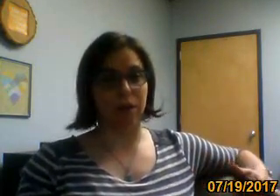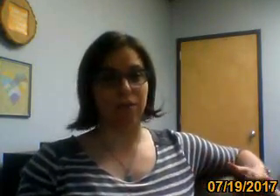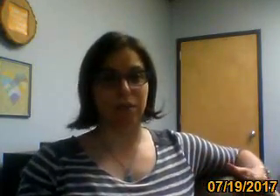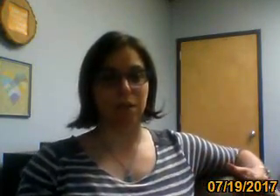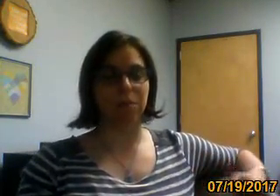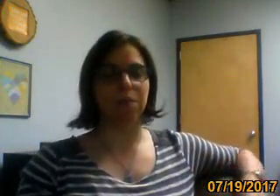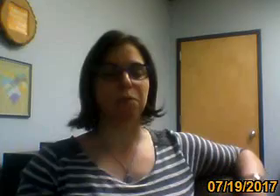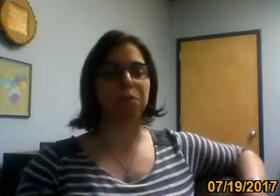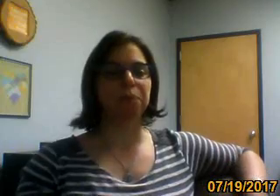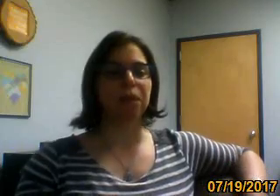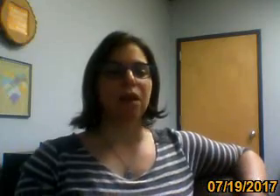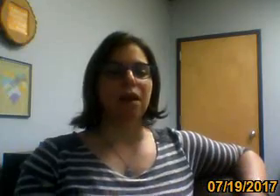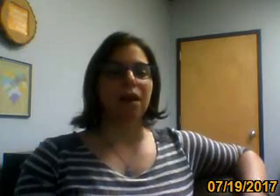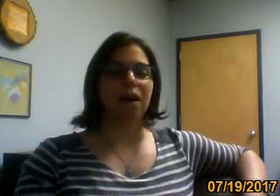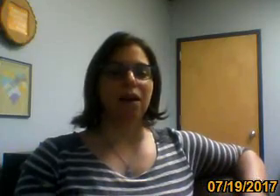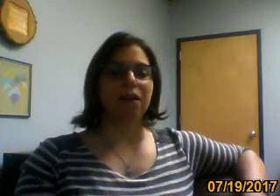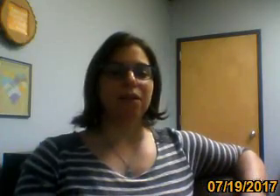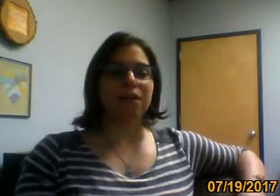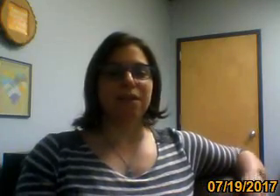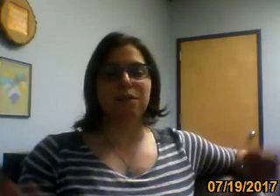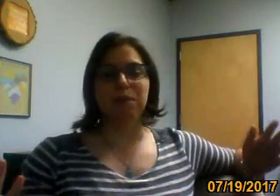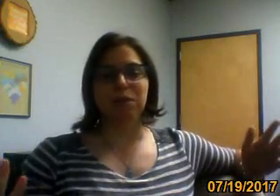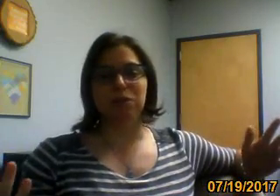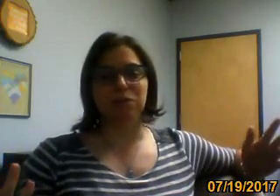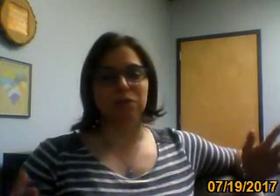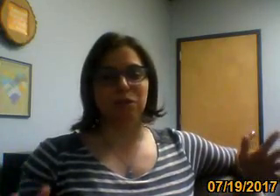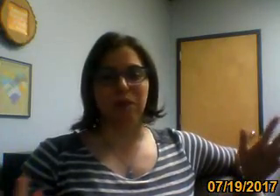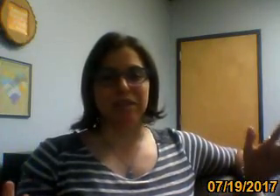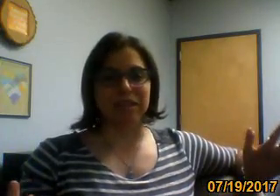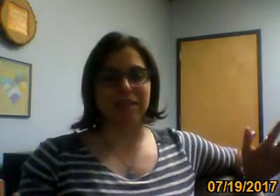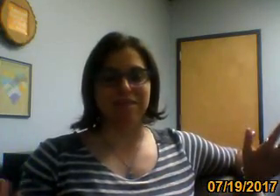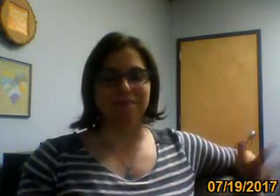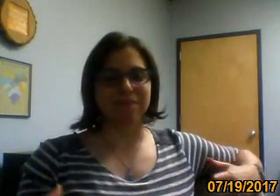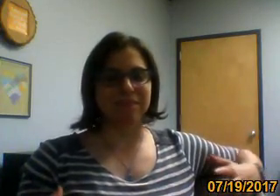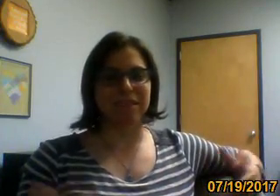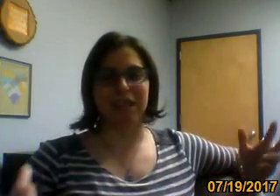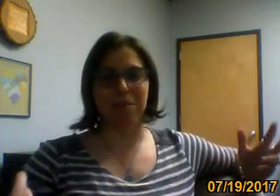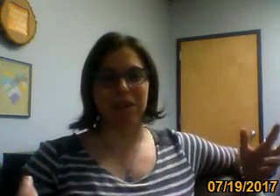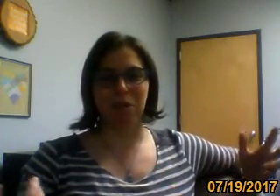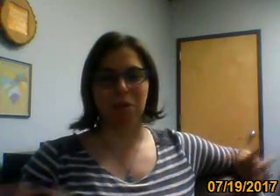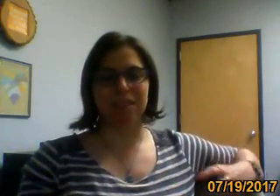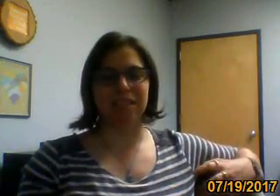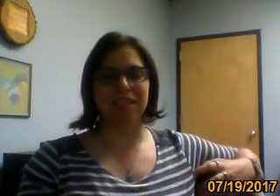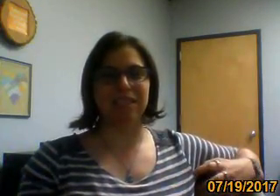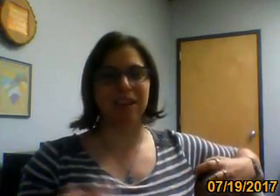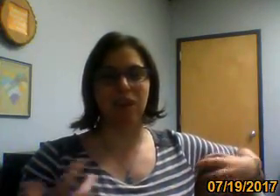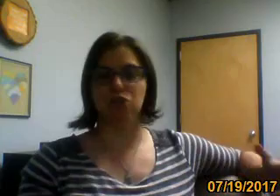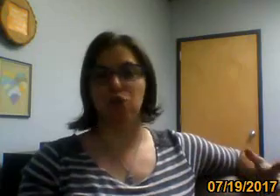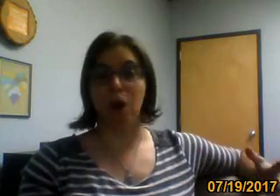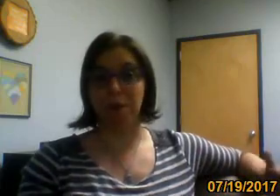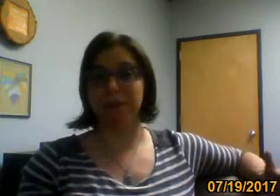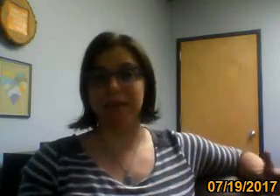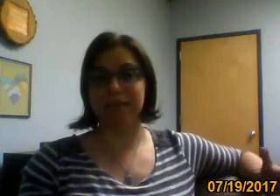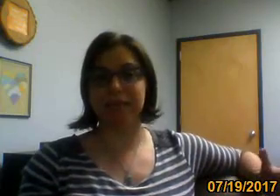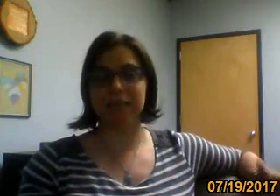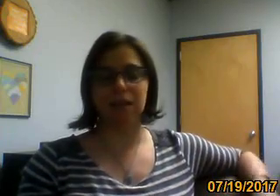great for some people. Uh, this piece just wasn't dynamic. It wasn't a strong piece.